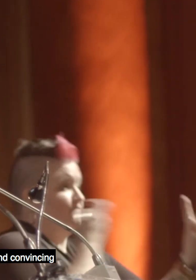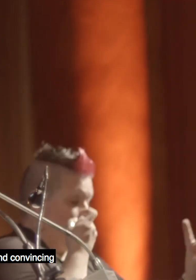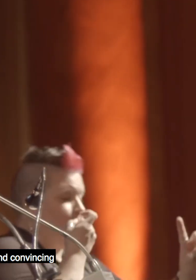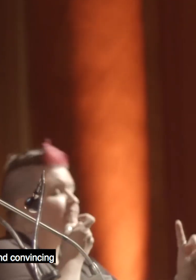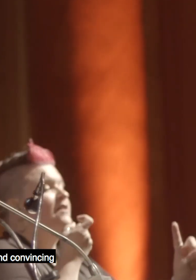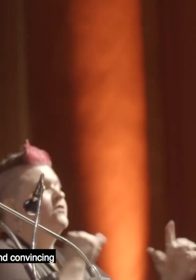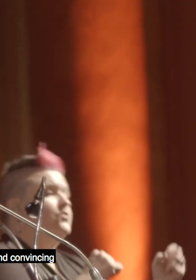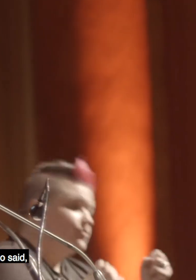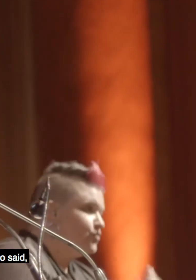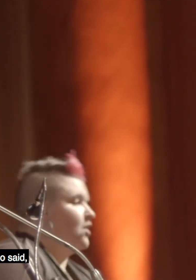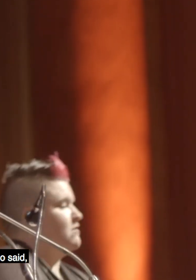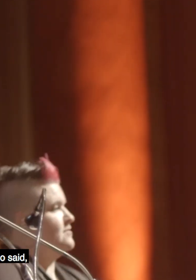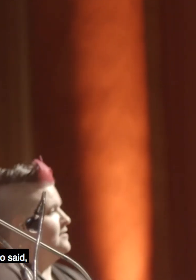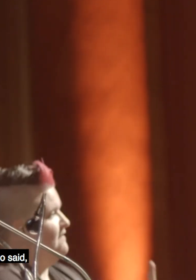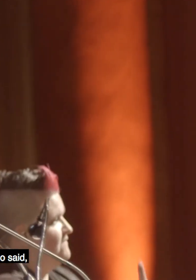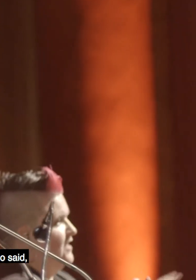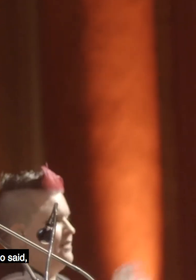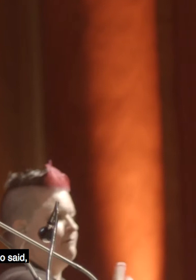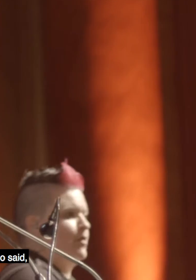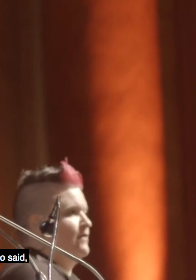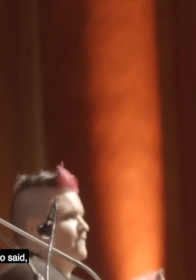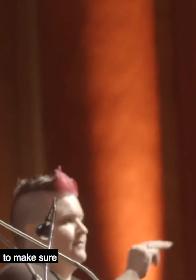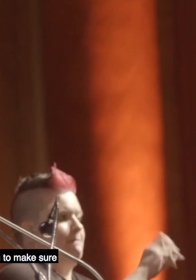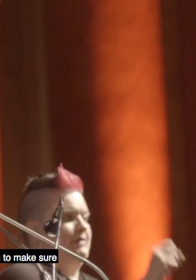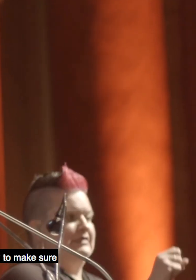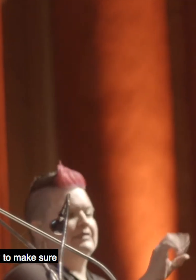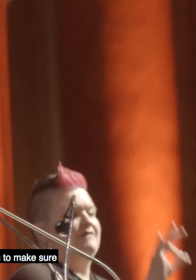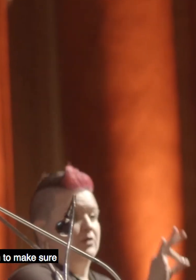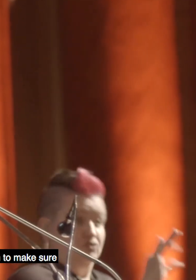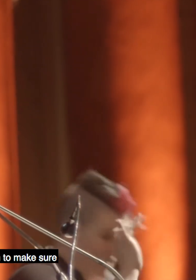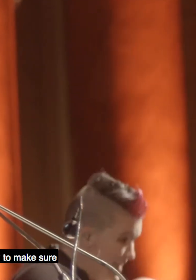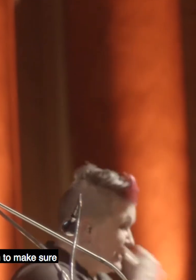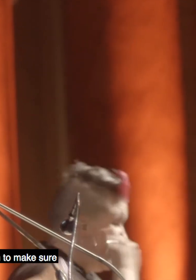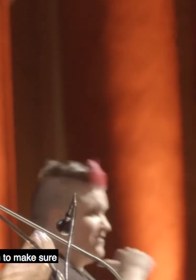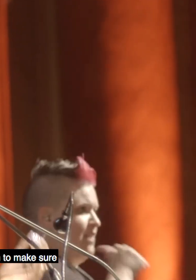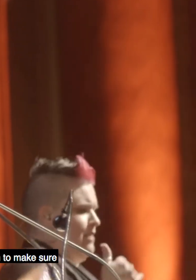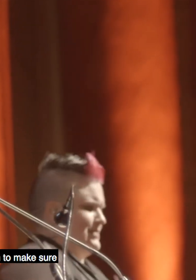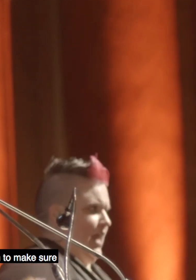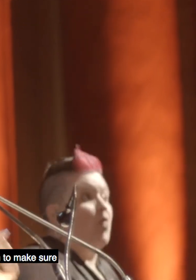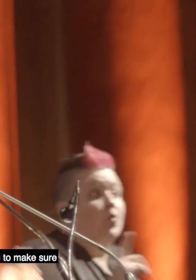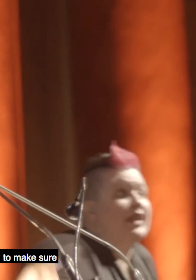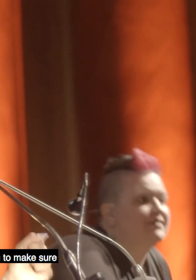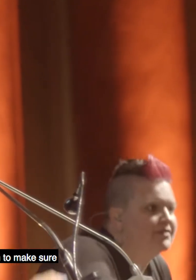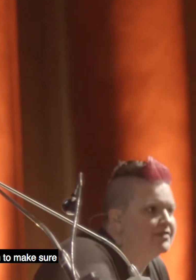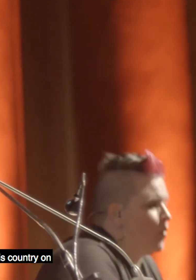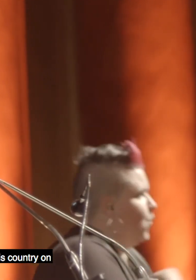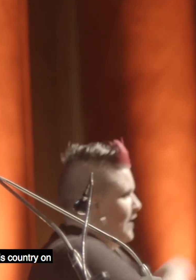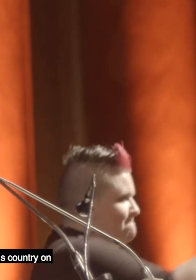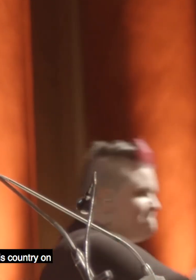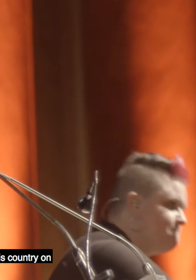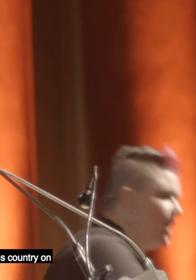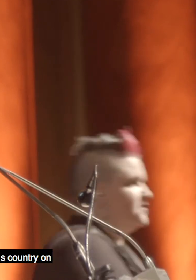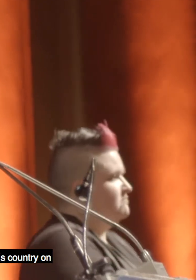very strong and convincing board of the Ms. Foundation who said, if not now, when? We must take